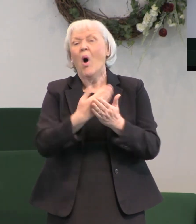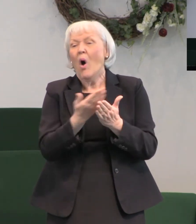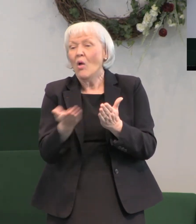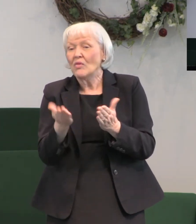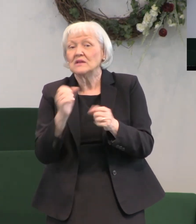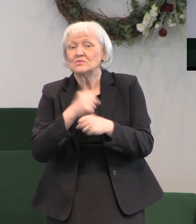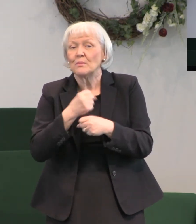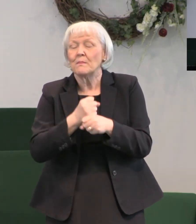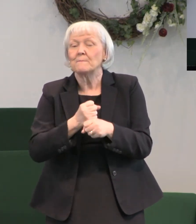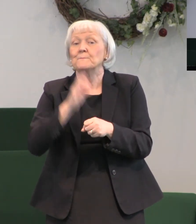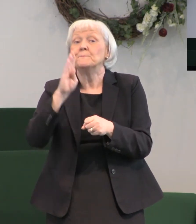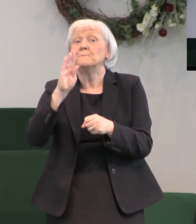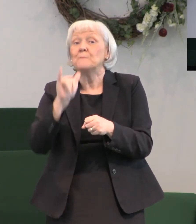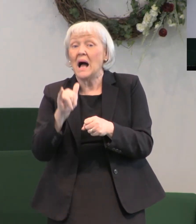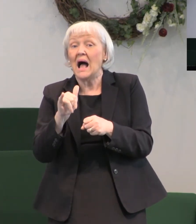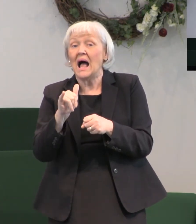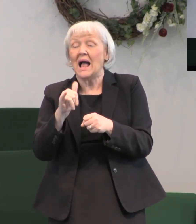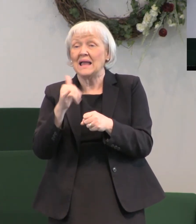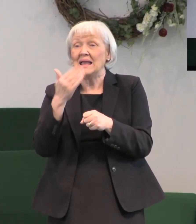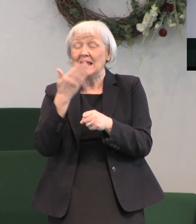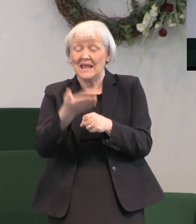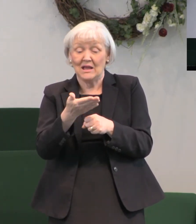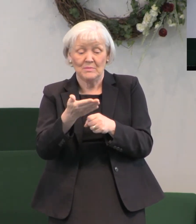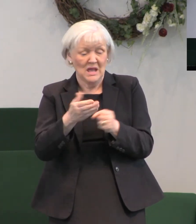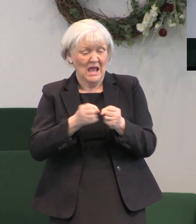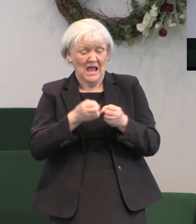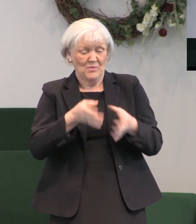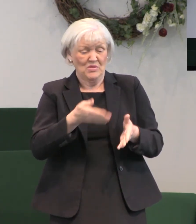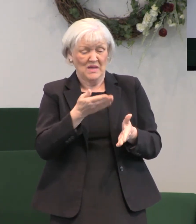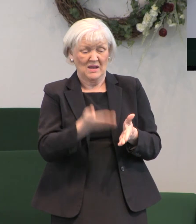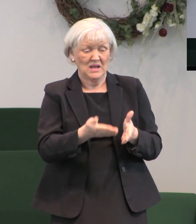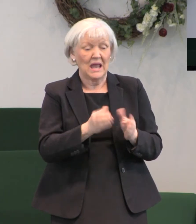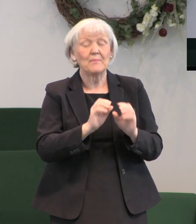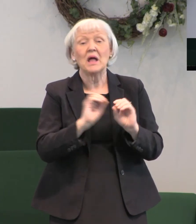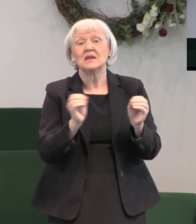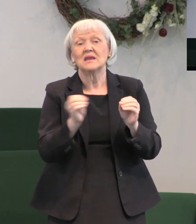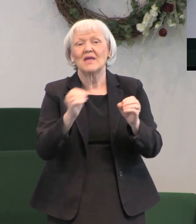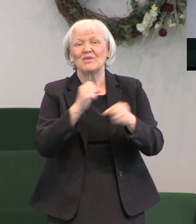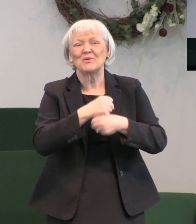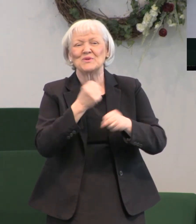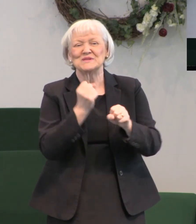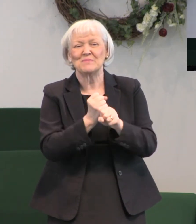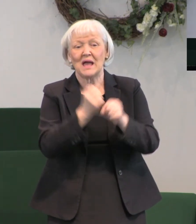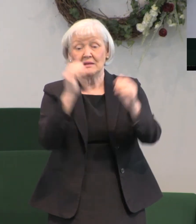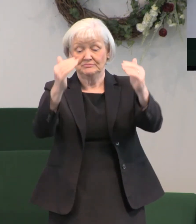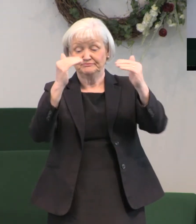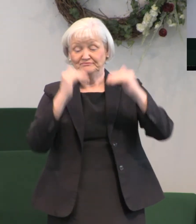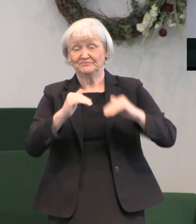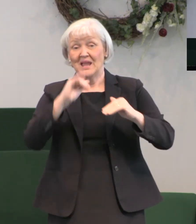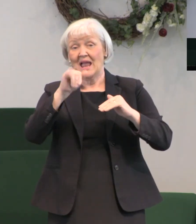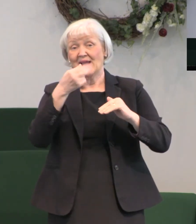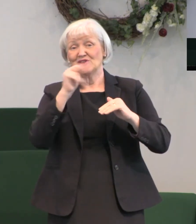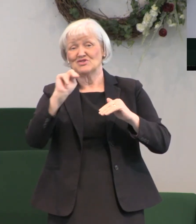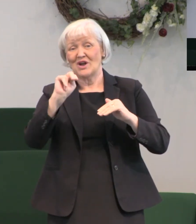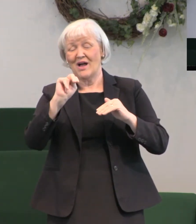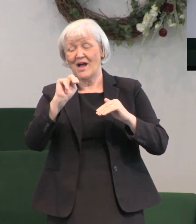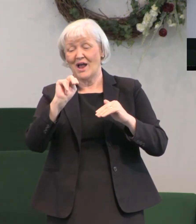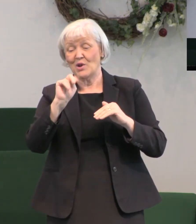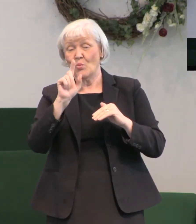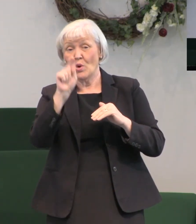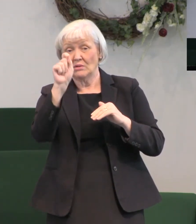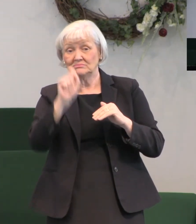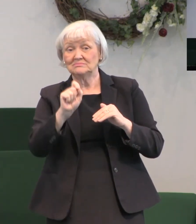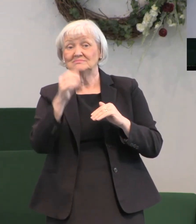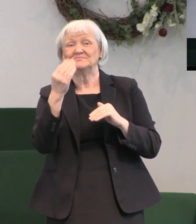by Him, and without Him was not anything made that was made. We drop down later in John chapter 1 to verse 14.